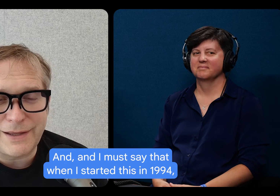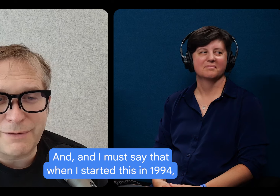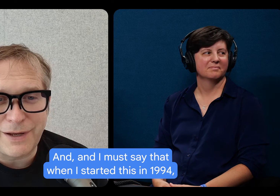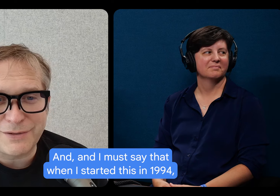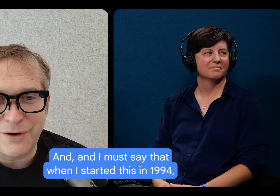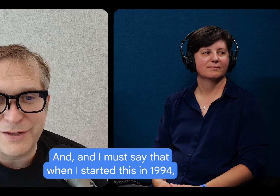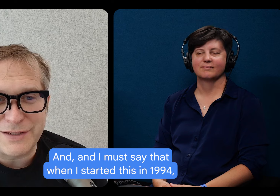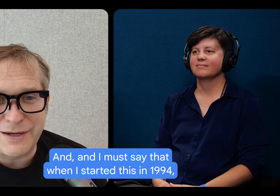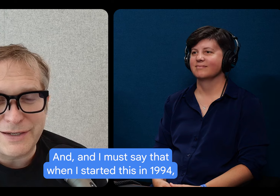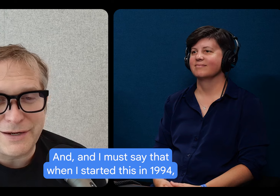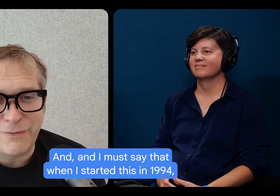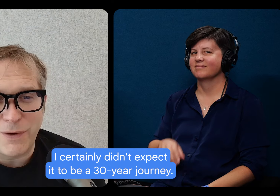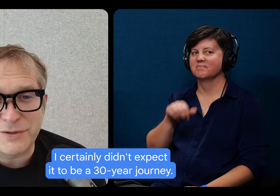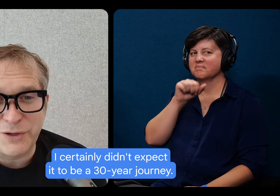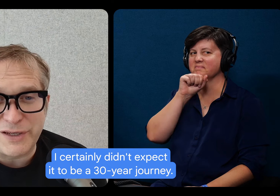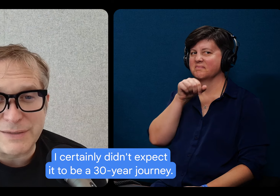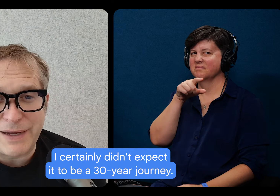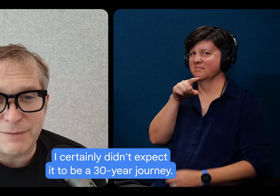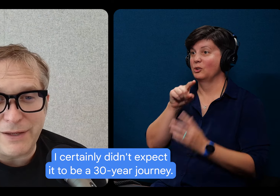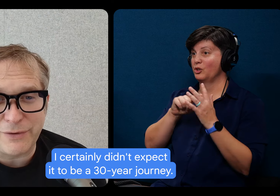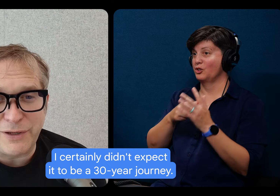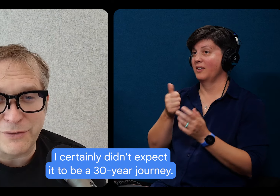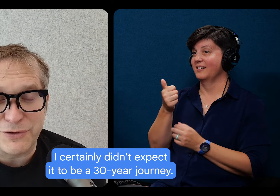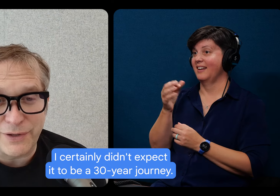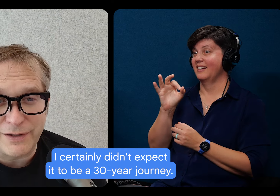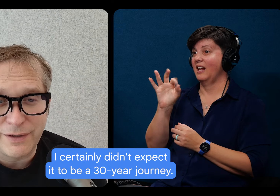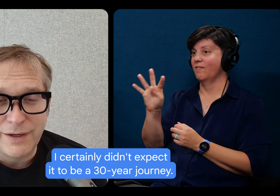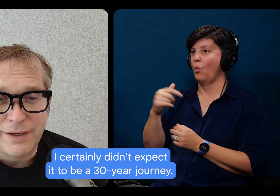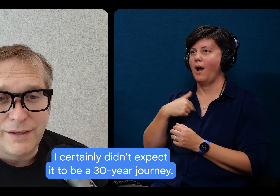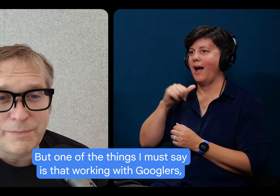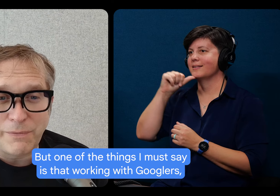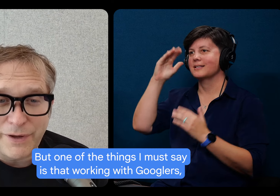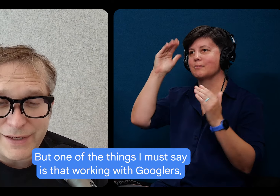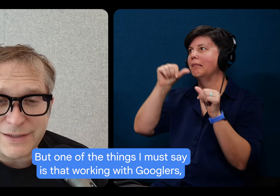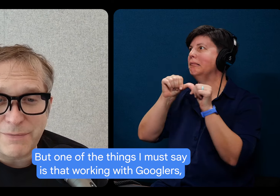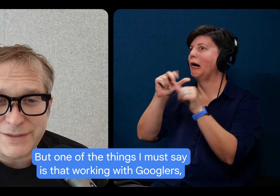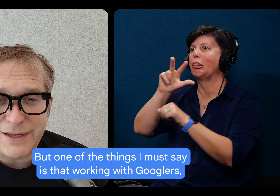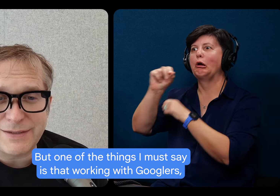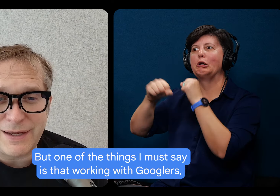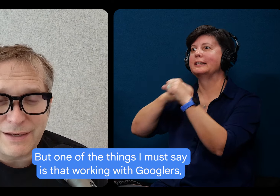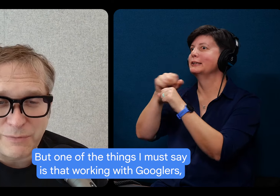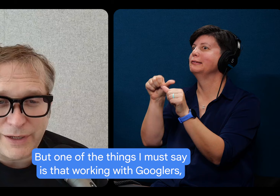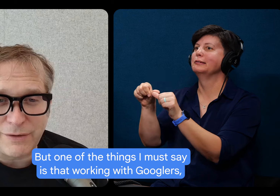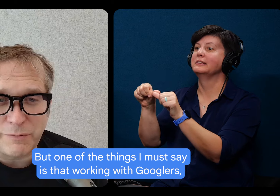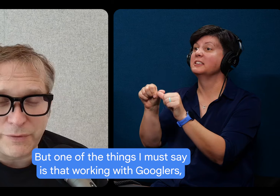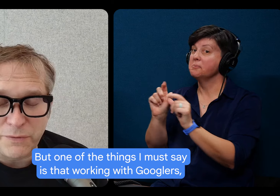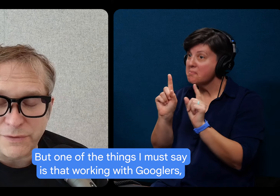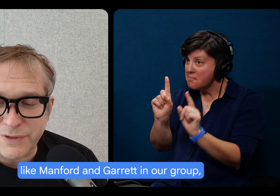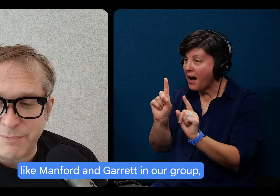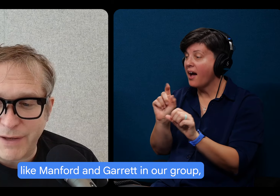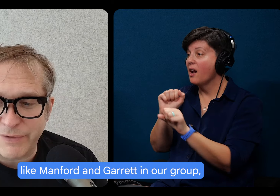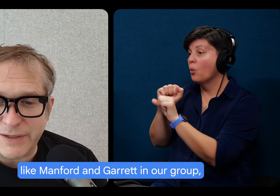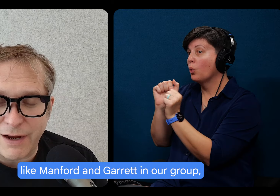must say that when I started this in 1994, I certainly didn't expect it to be a 30 year journey. But one of the things I must say is that working with